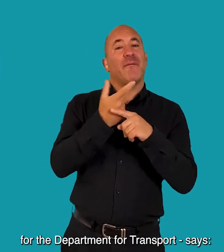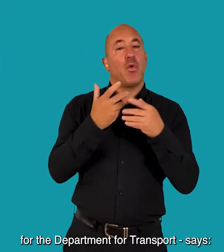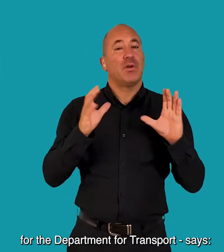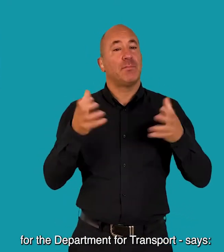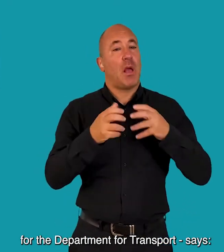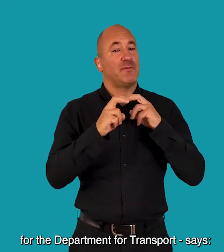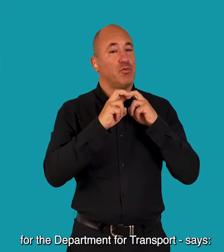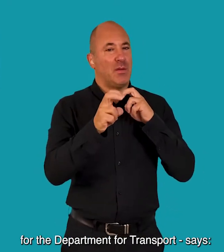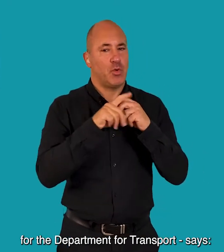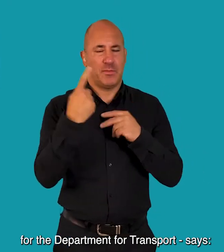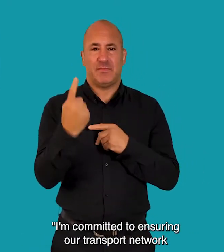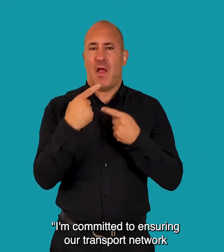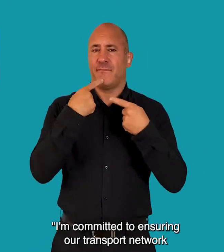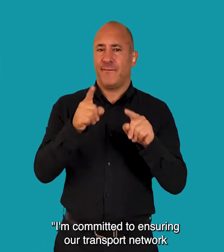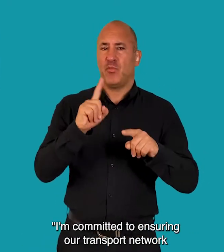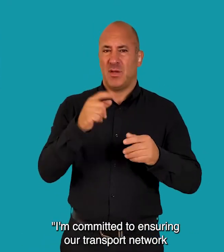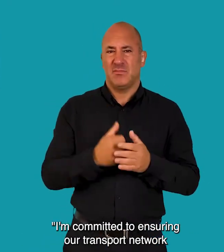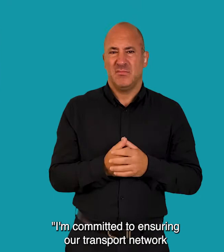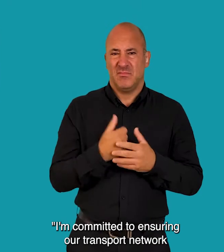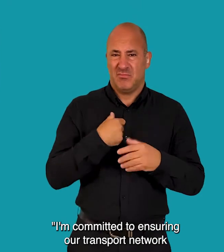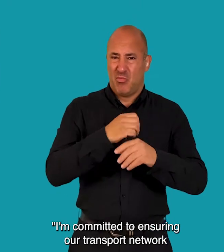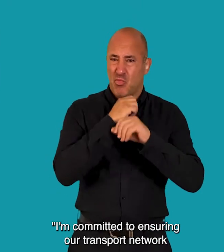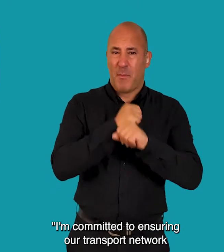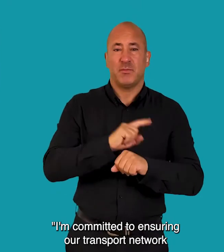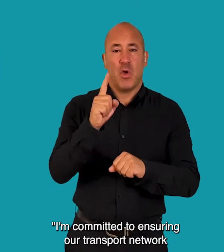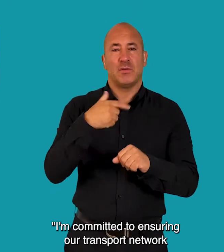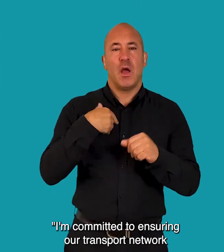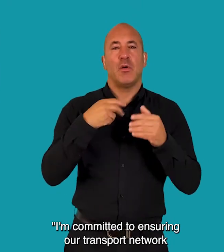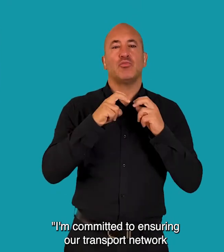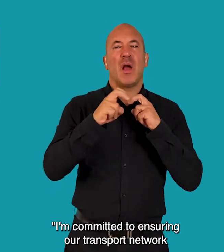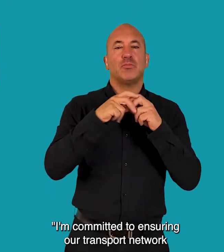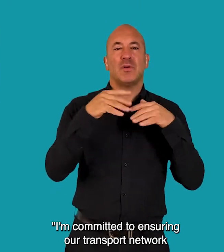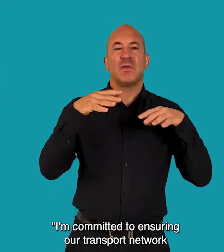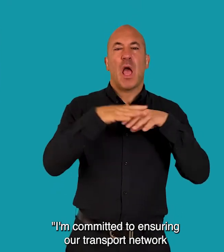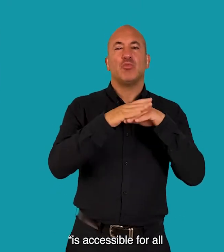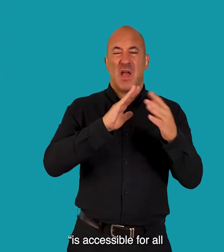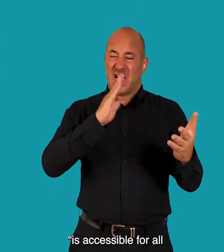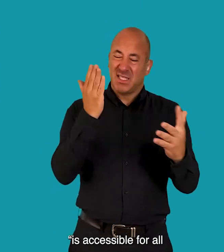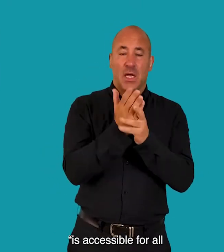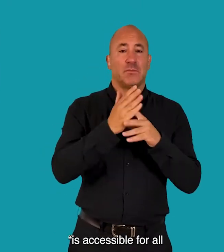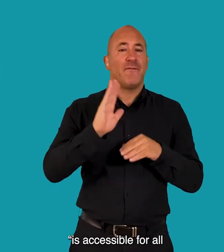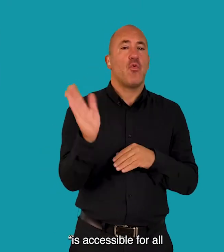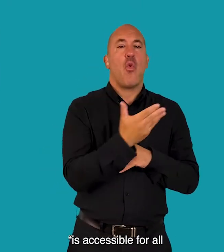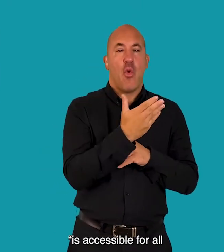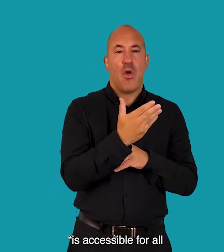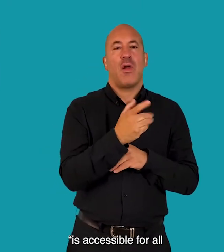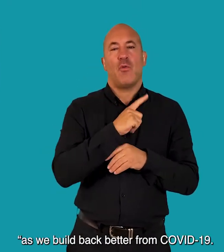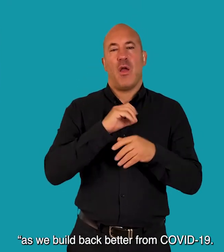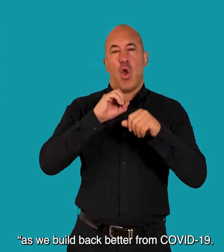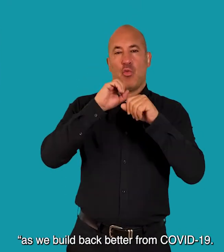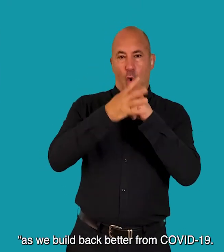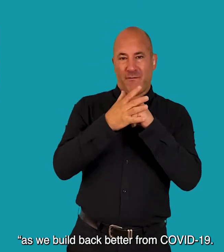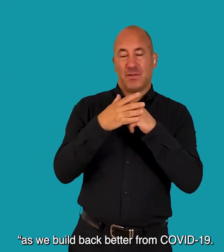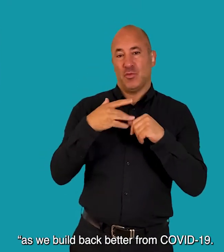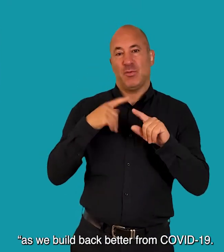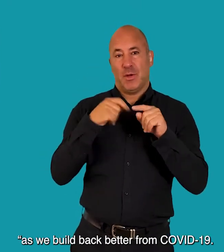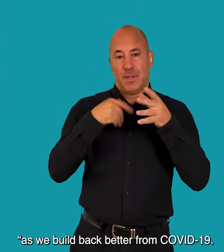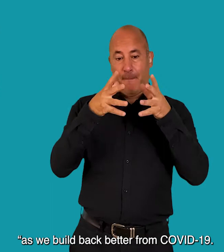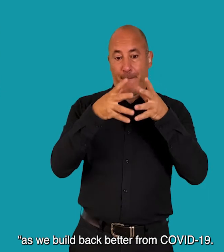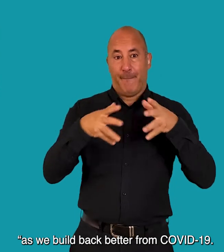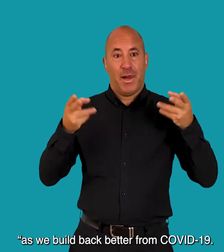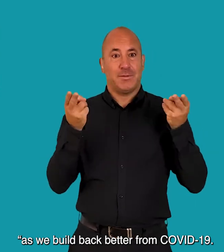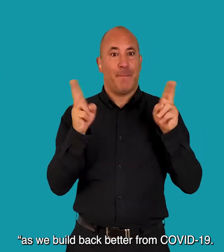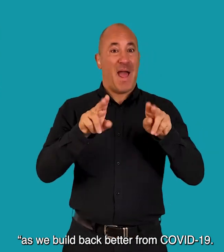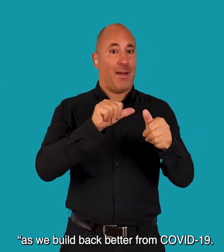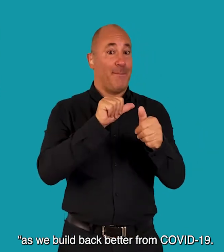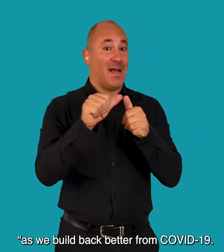Transport says I'm committed to ensuring our transport network is accessible for all as we build back better